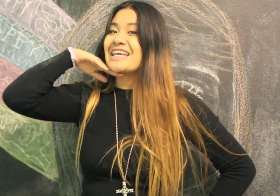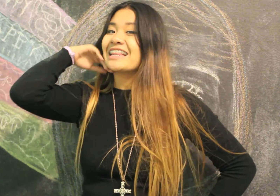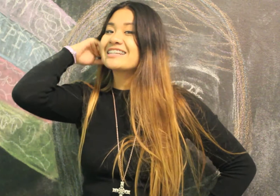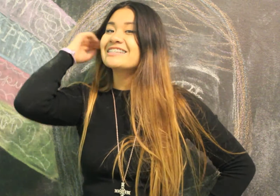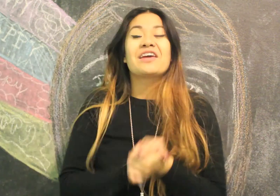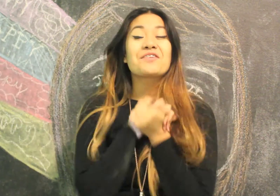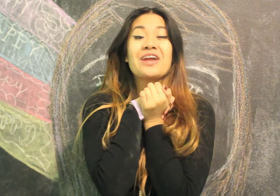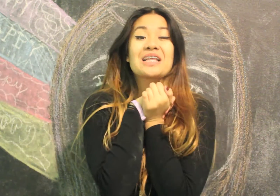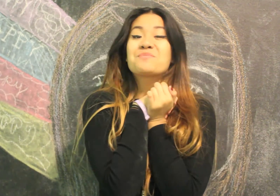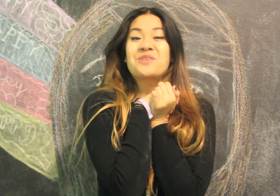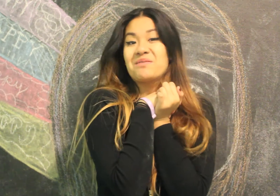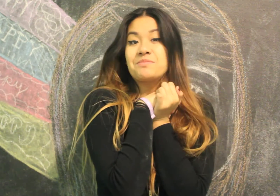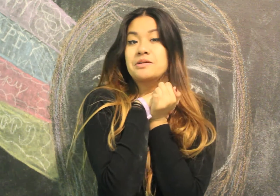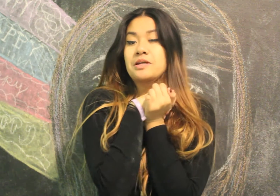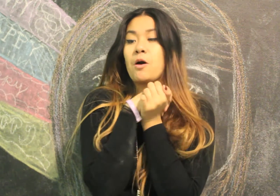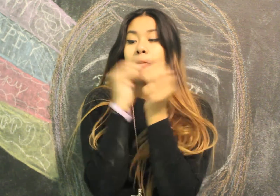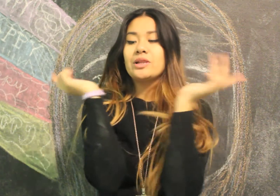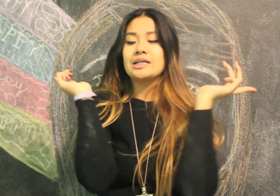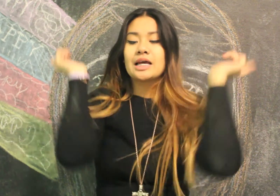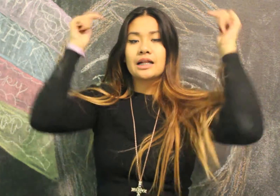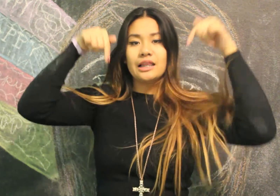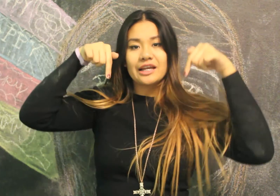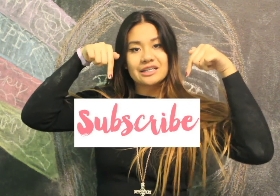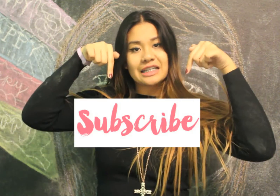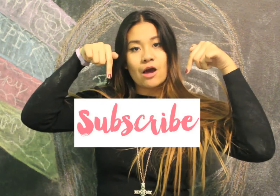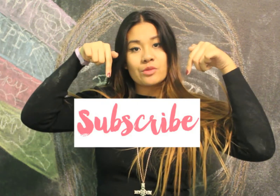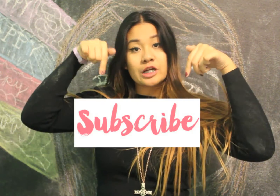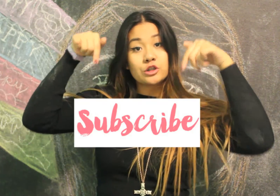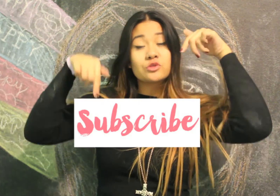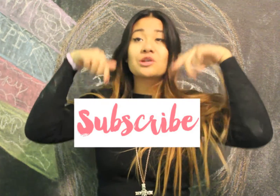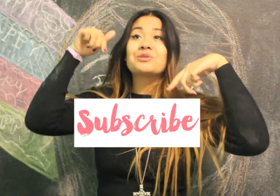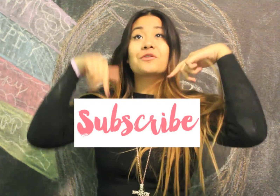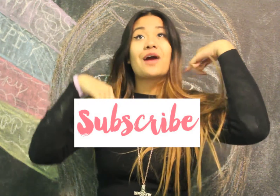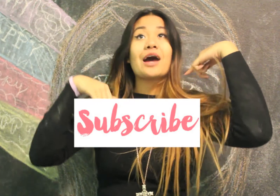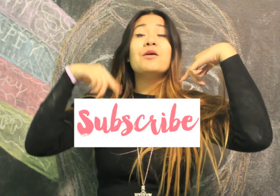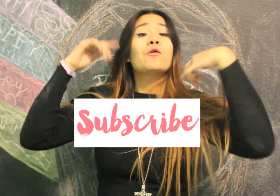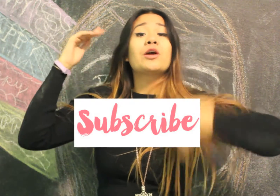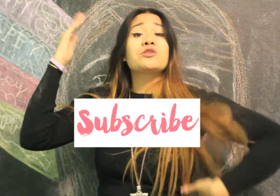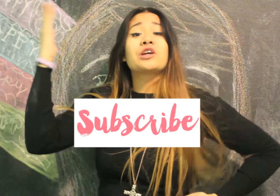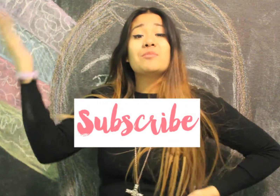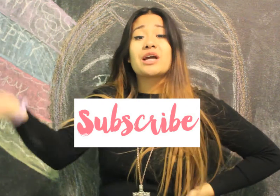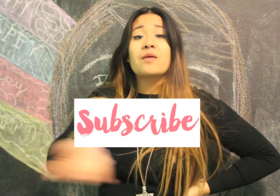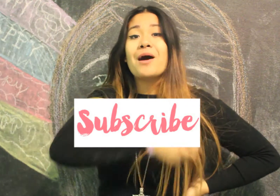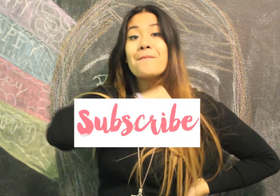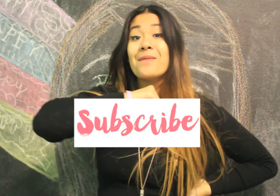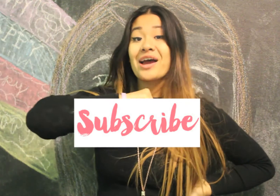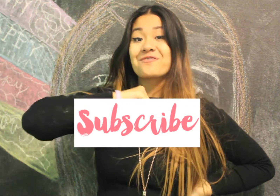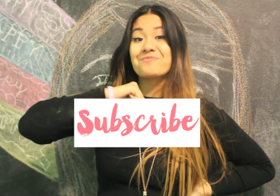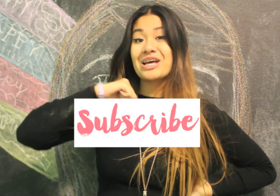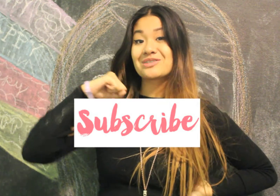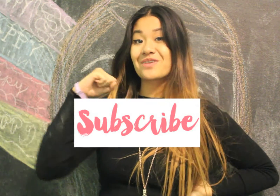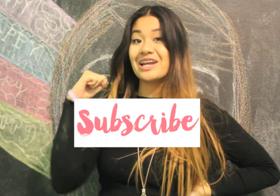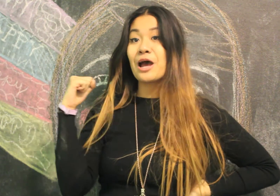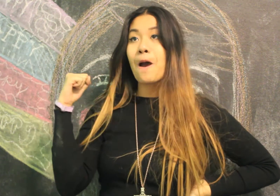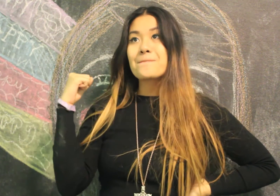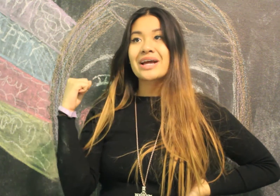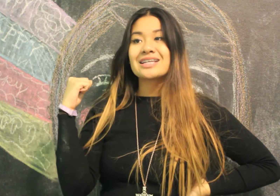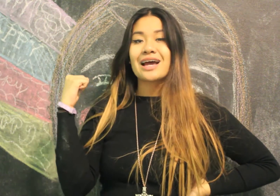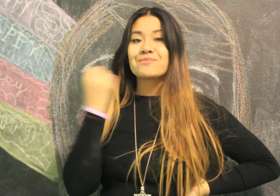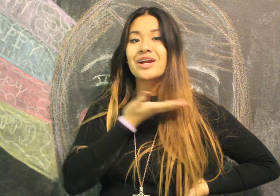Taylor If you are not subscribed to my channel, please click down there to subscribe when you can become my best friend Because I'm your